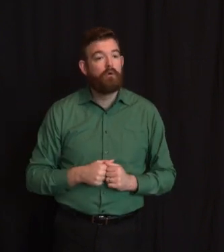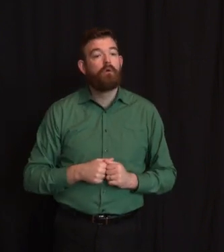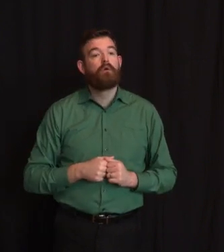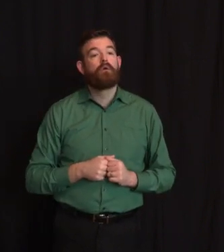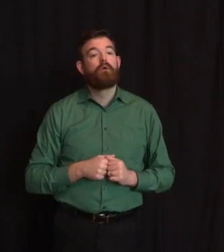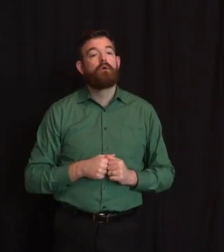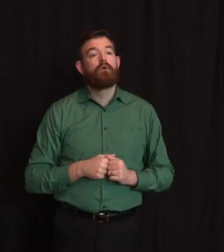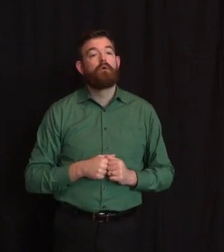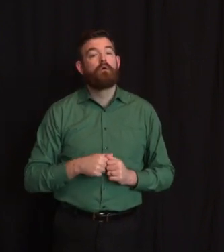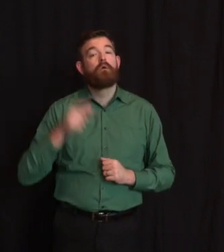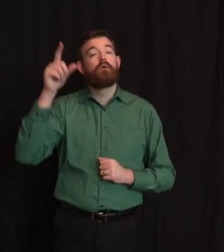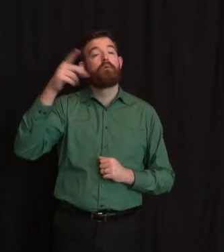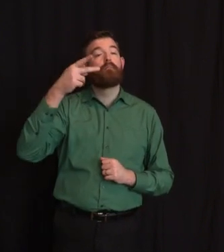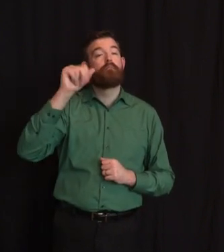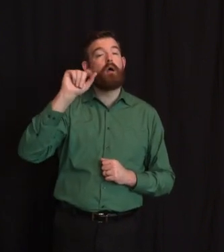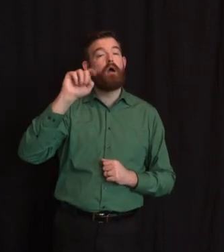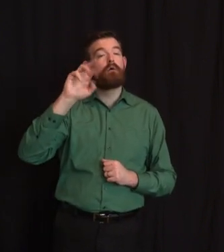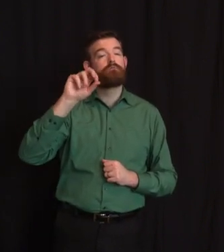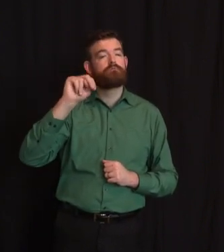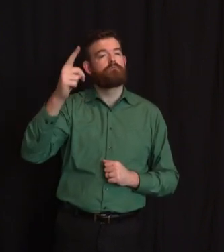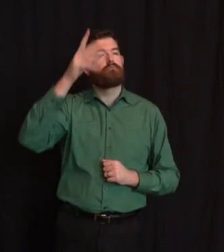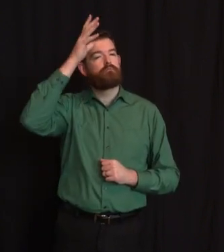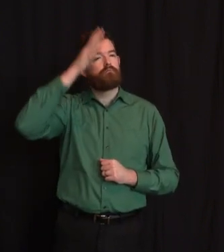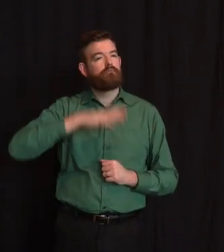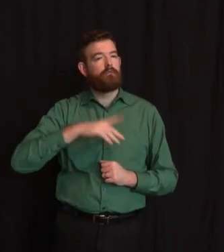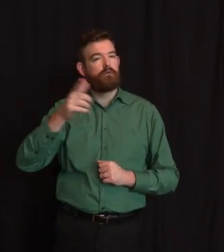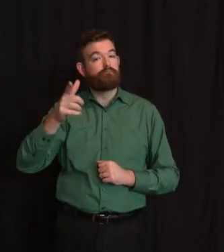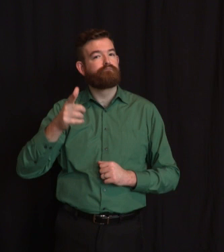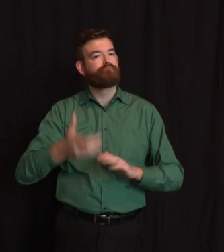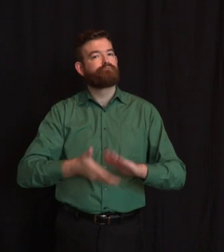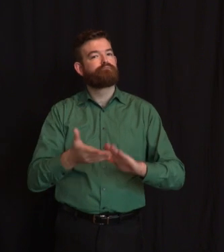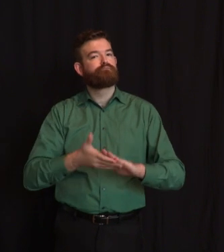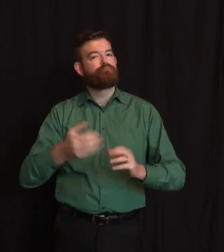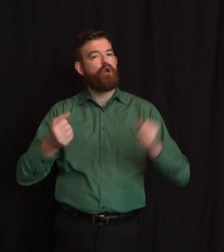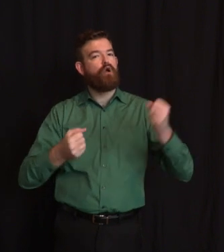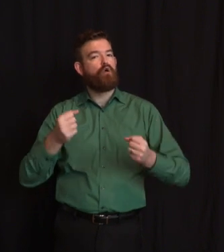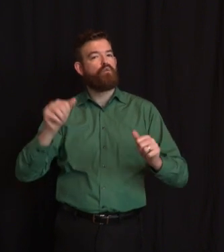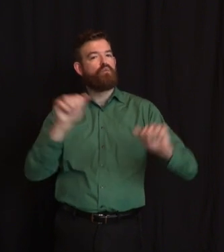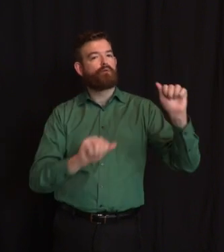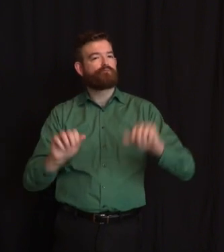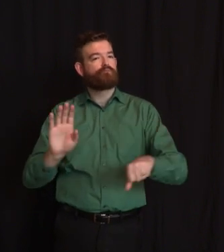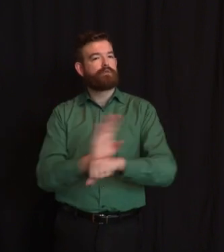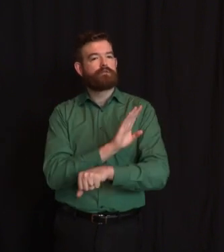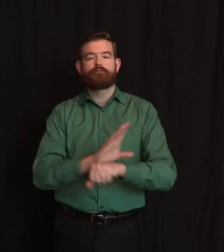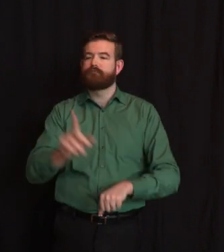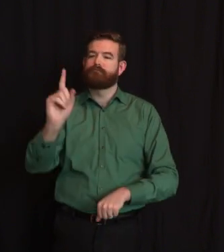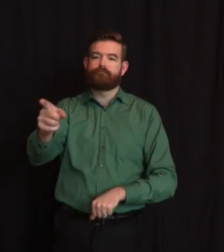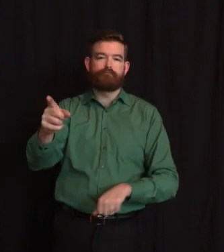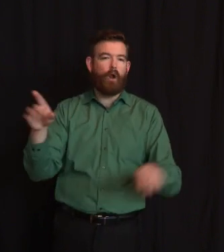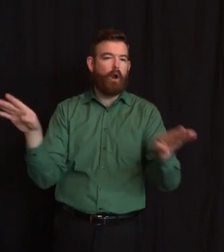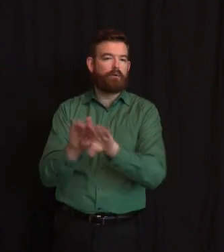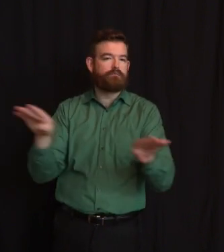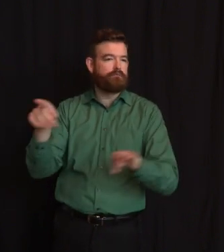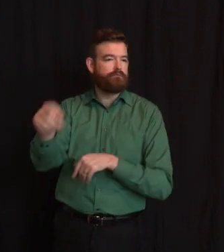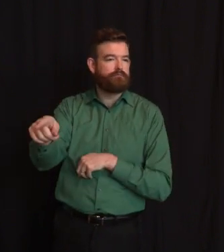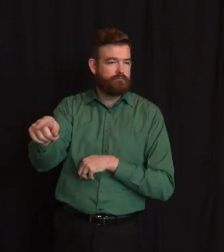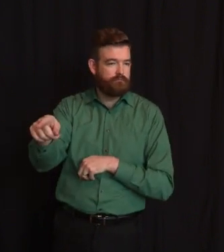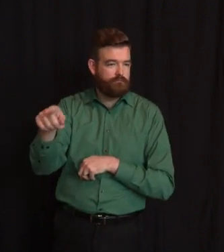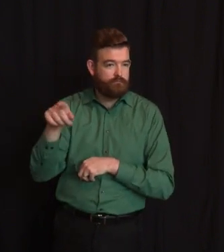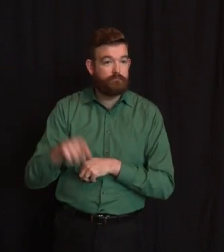Newark issued 90 EO violations and closed seven businesses. In Morristown, three male subjects were charged for